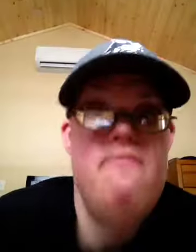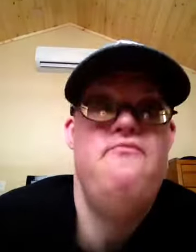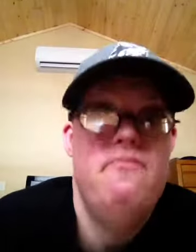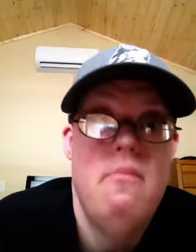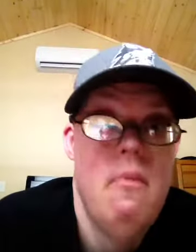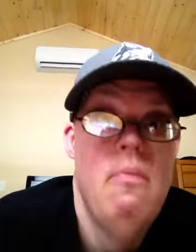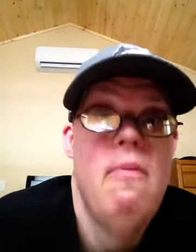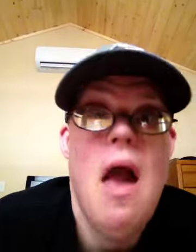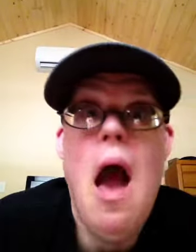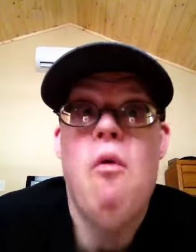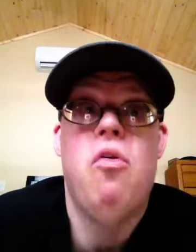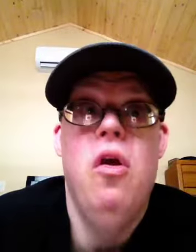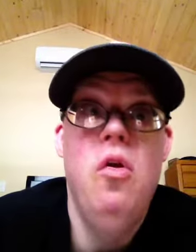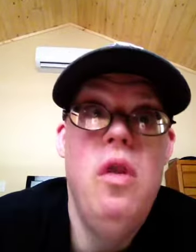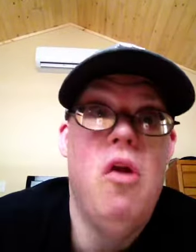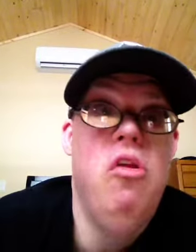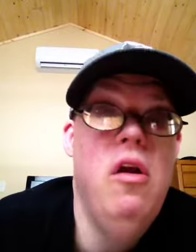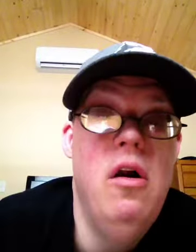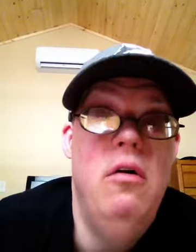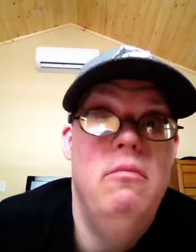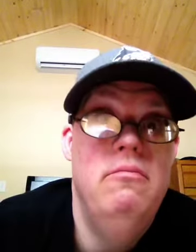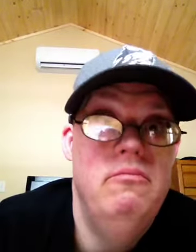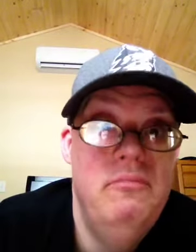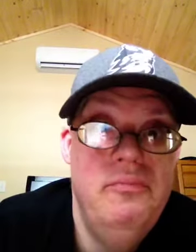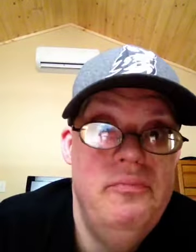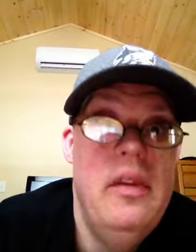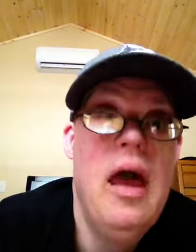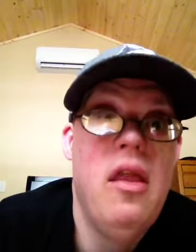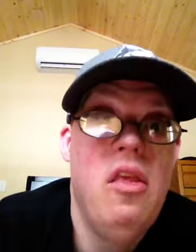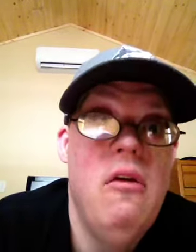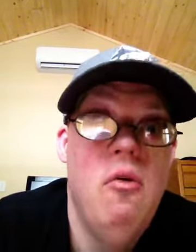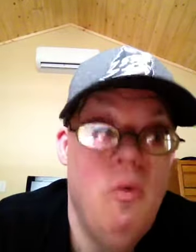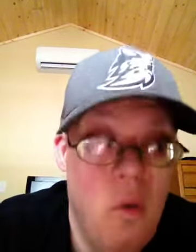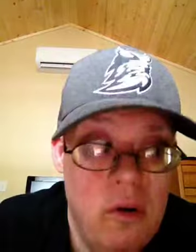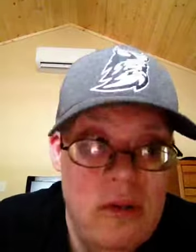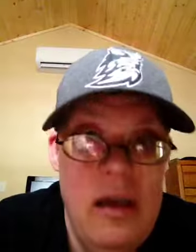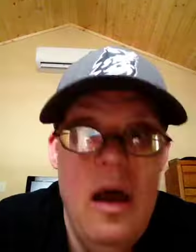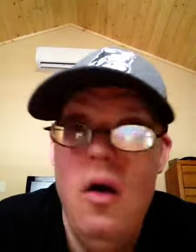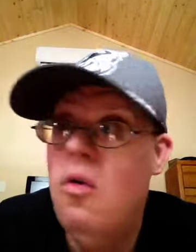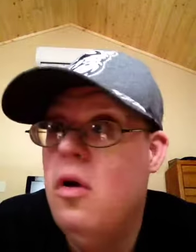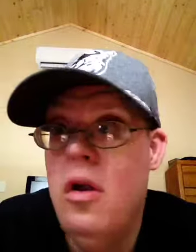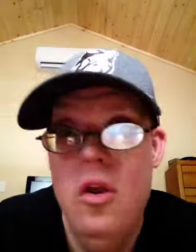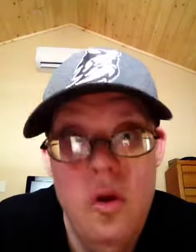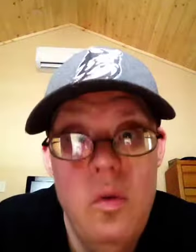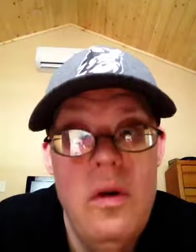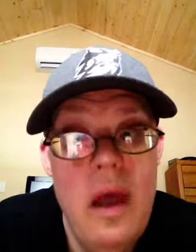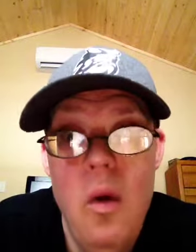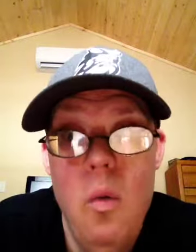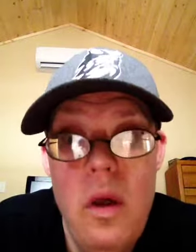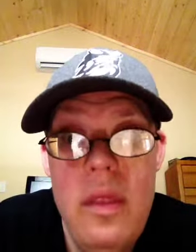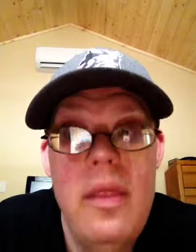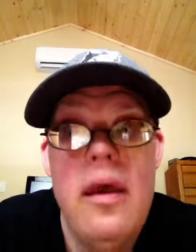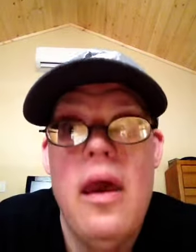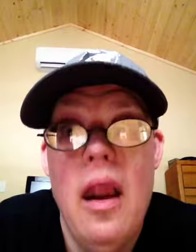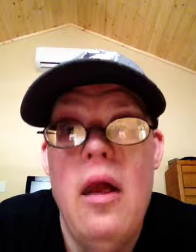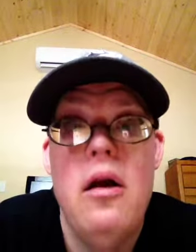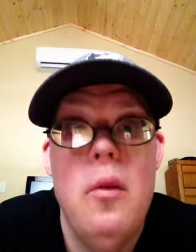Brampton, I will see you next year. I can tell you right now, you will not win the Kelly Cup.